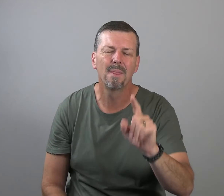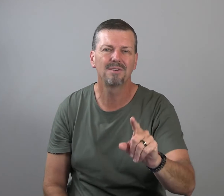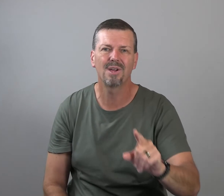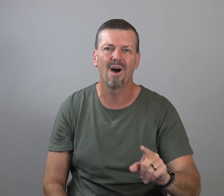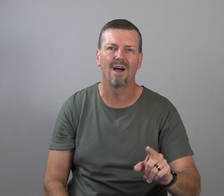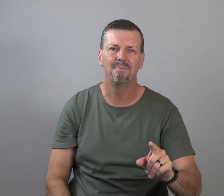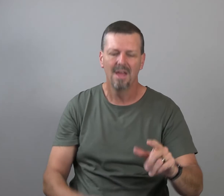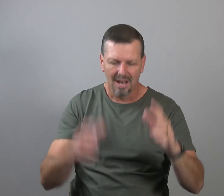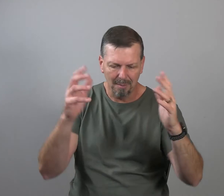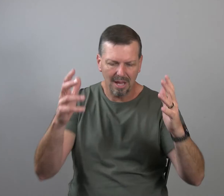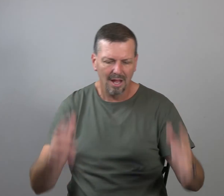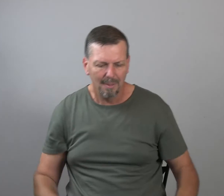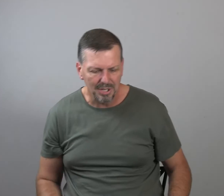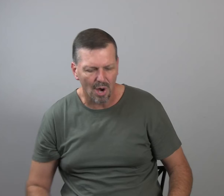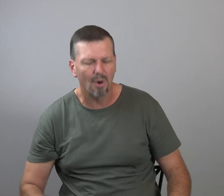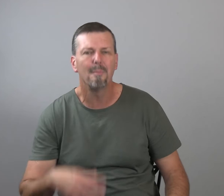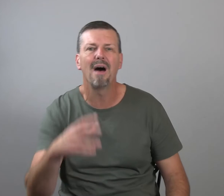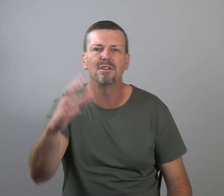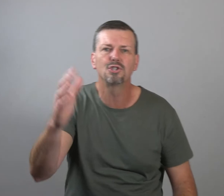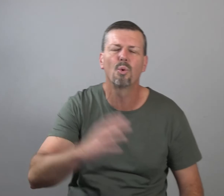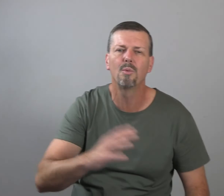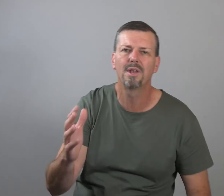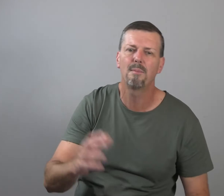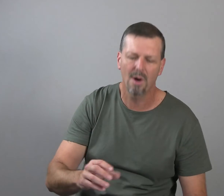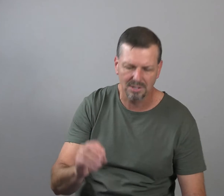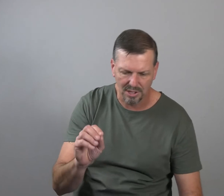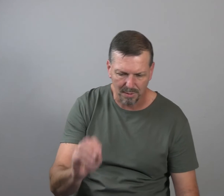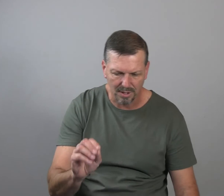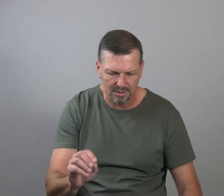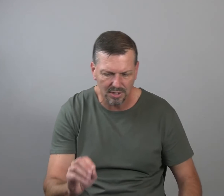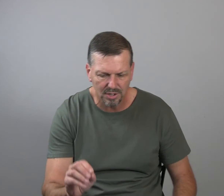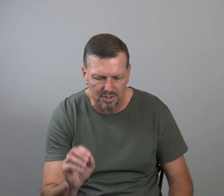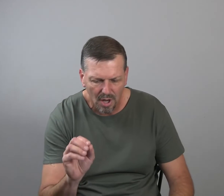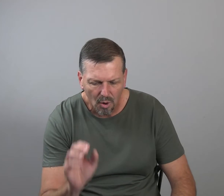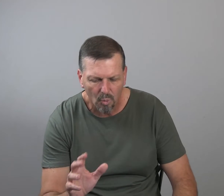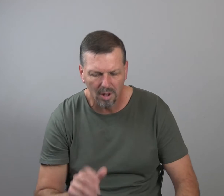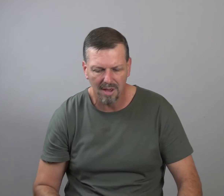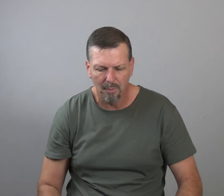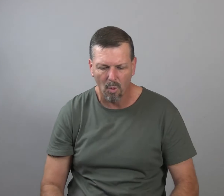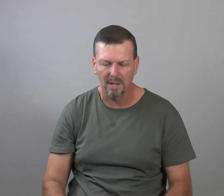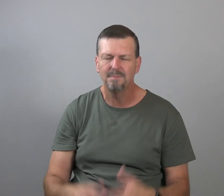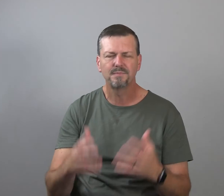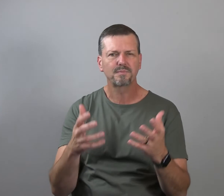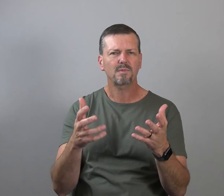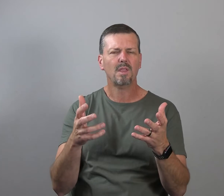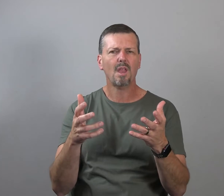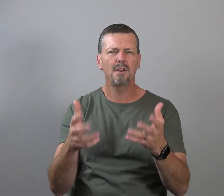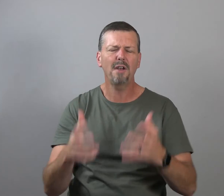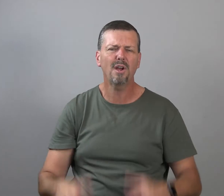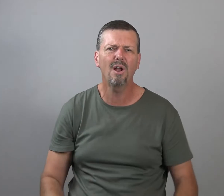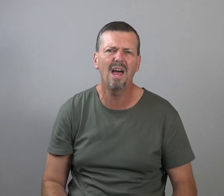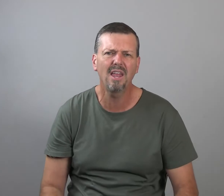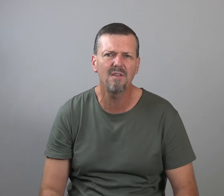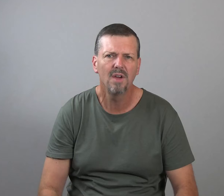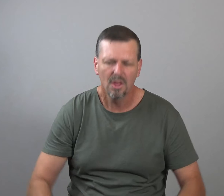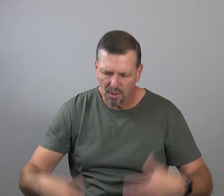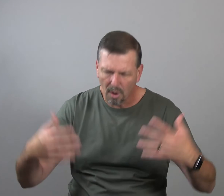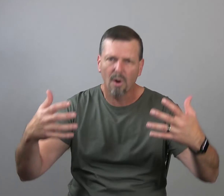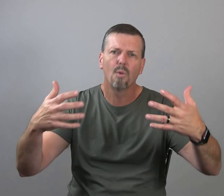to God. Now let me talk about this 21-day process because this is really important. Dr. Caroline Leaf, through her